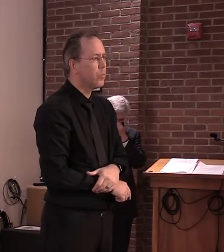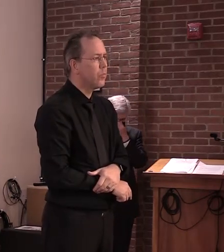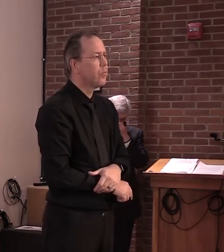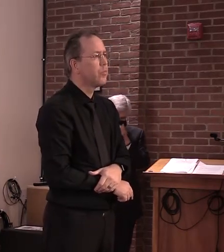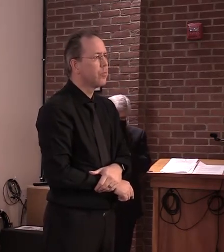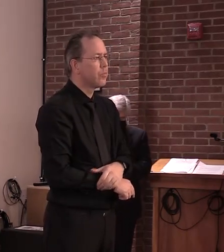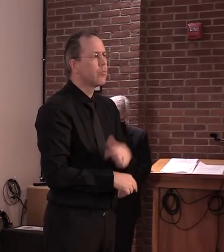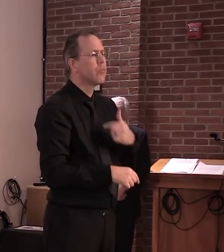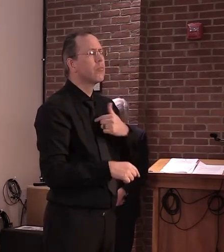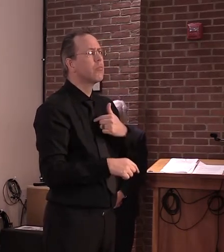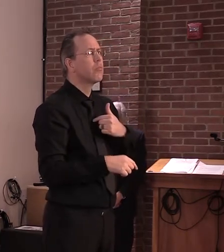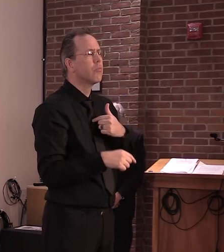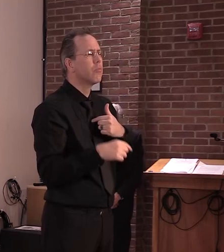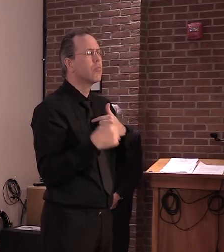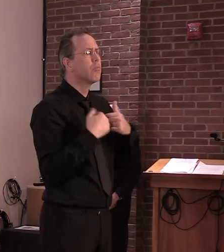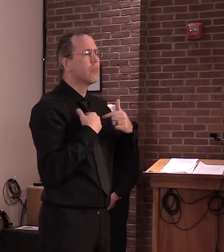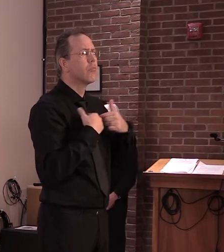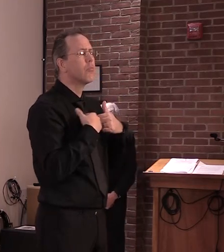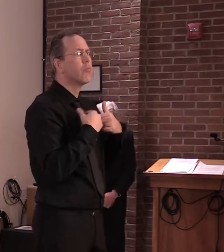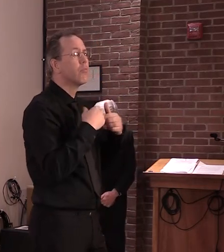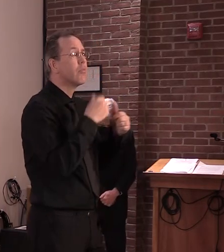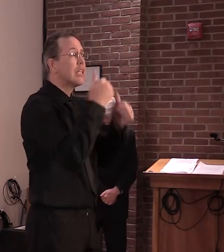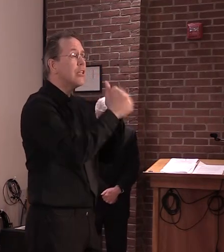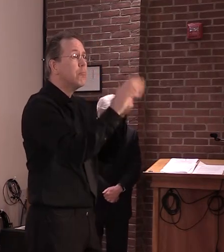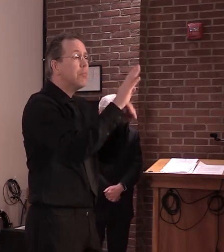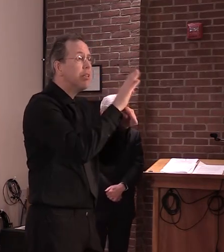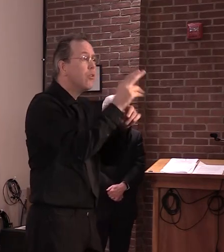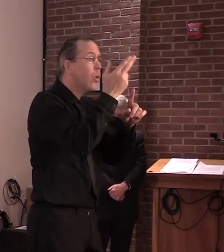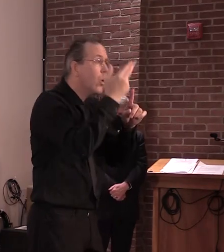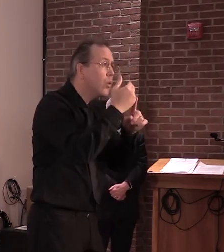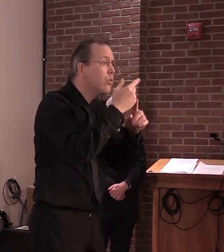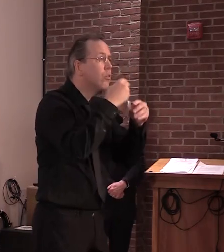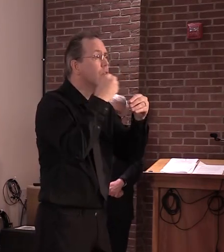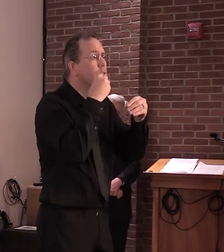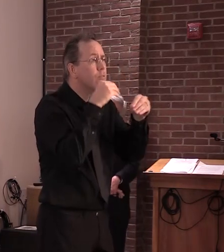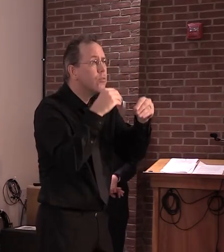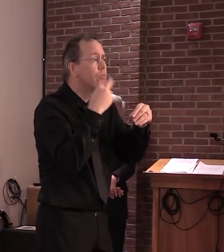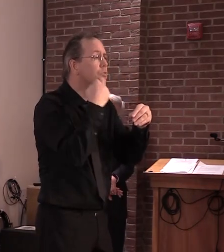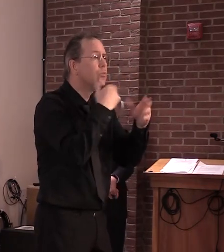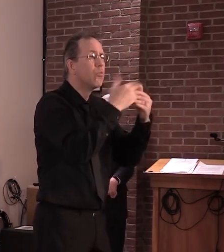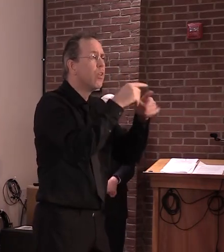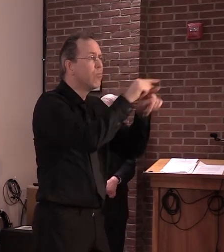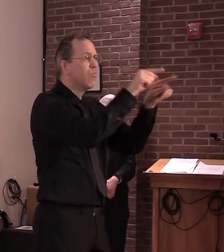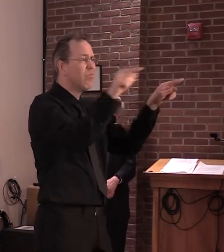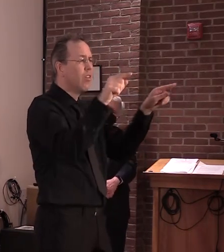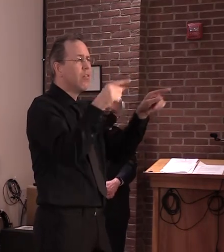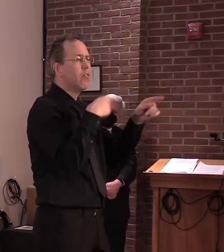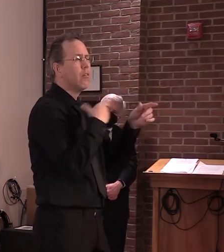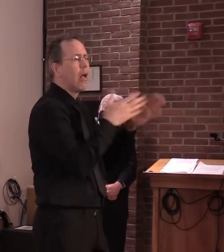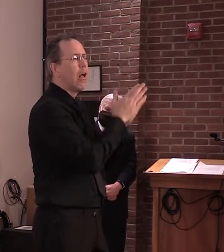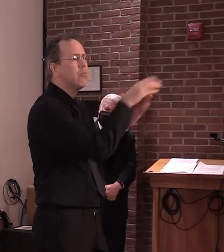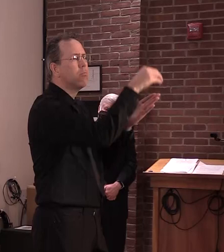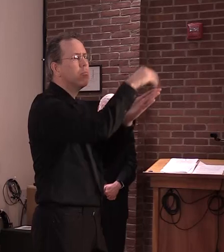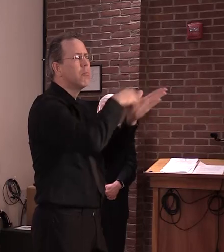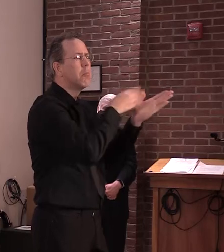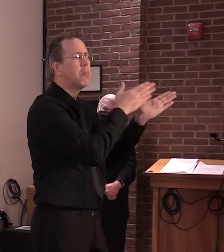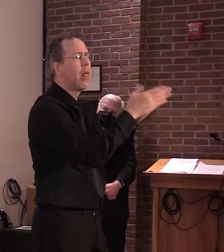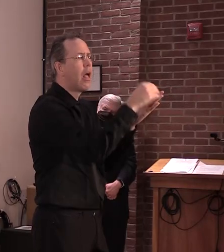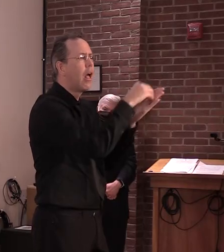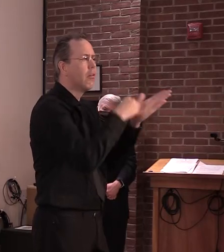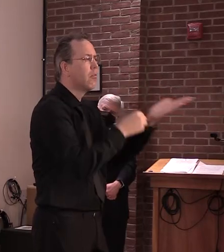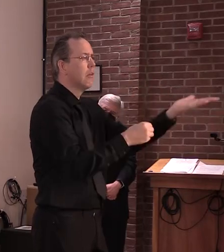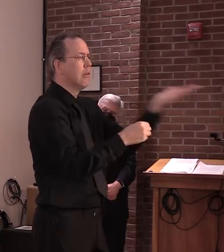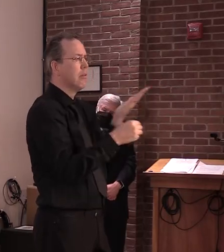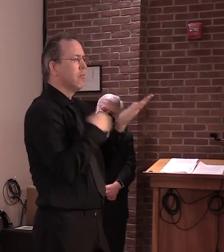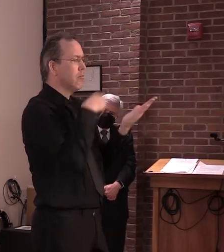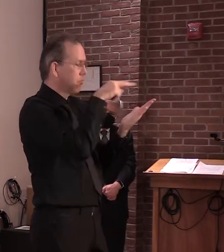have to adhere to and abide by. And so if we see that there is a situation where they're not abiding by the plan, we'll ask them for